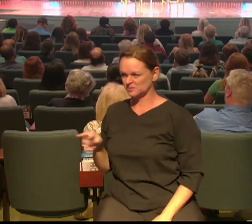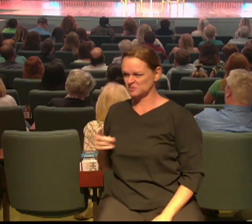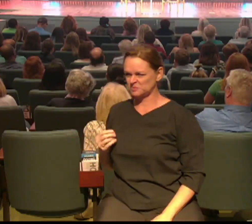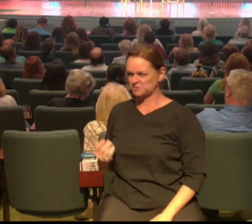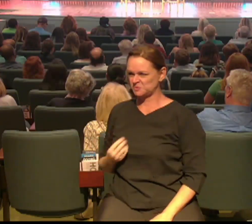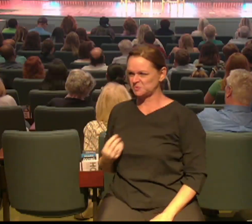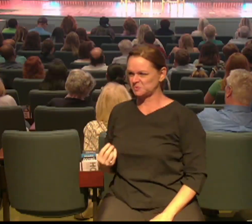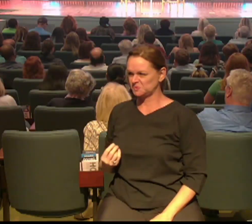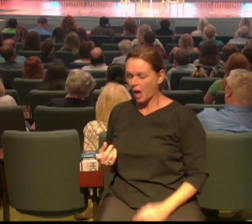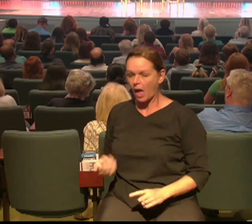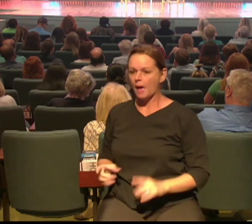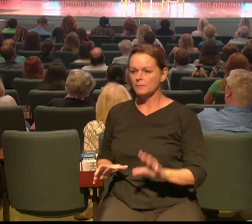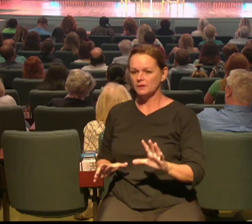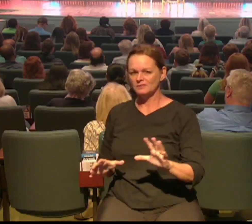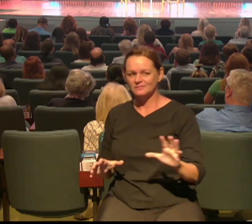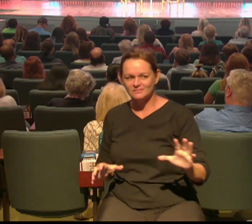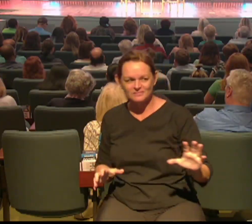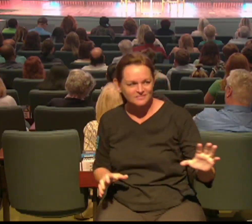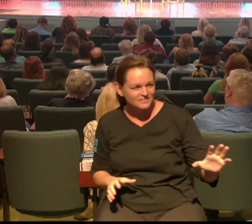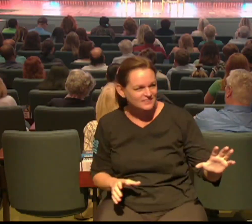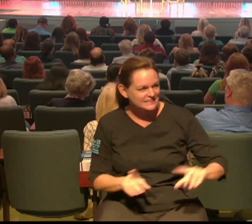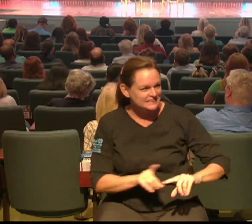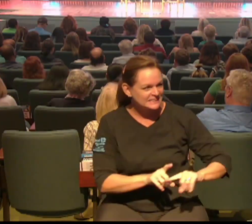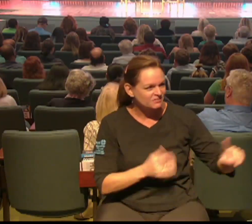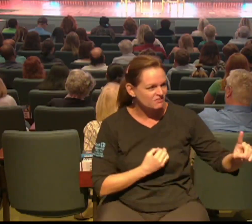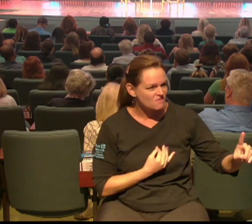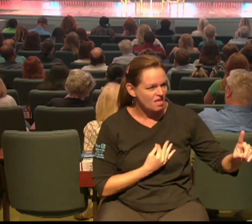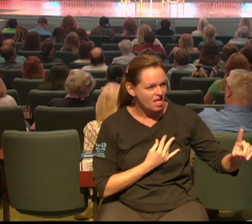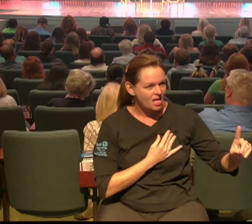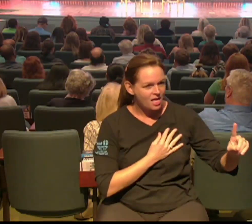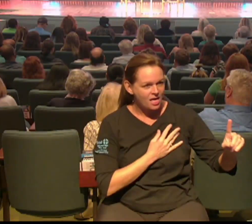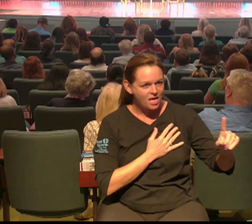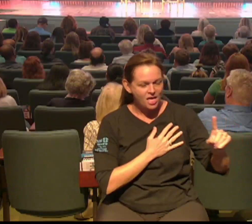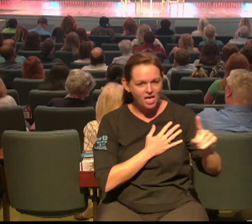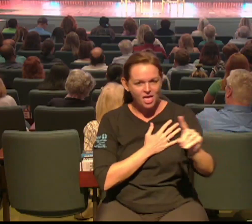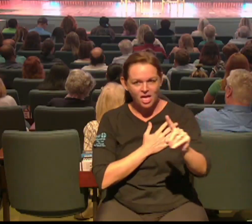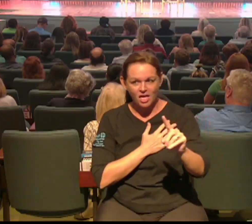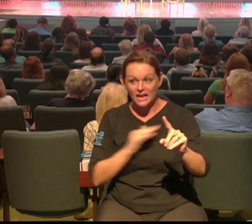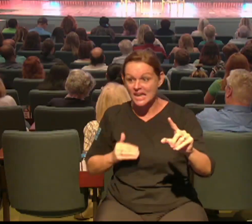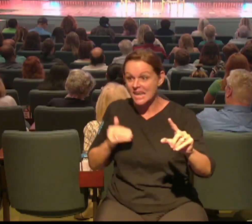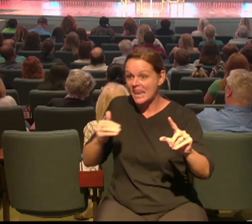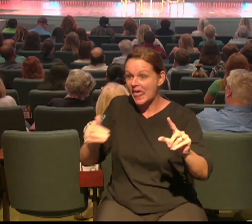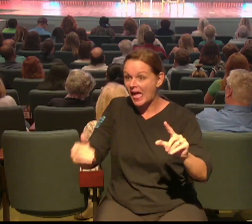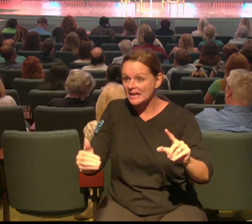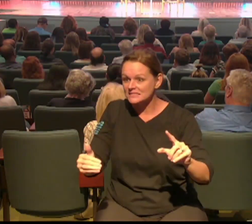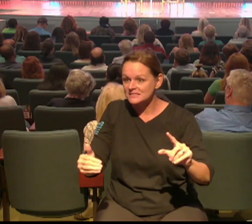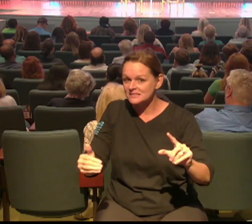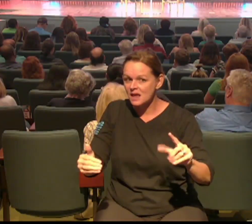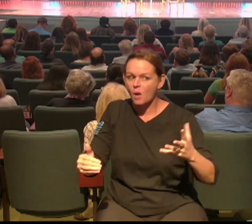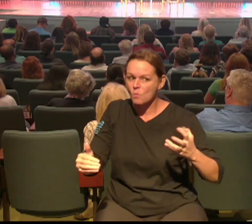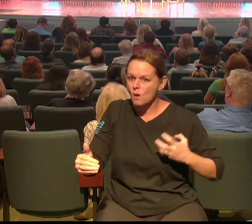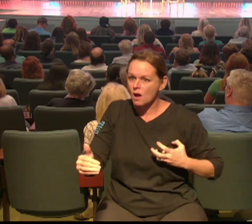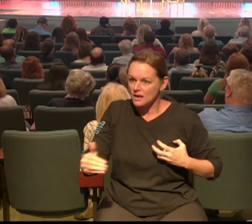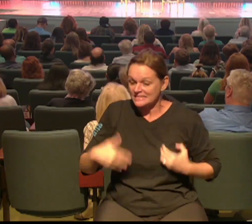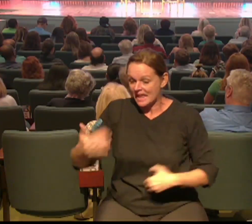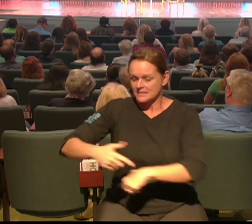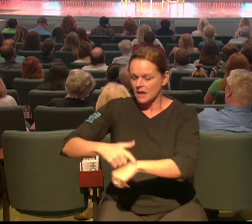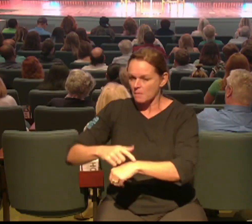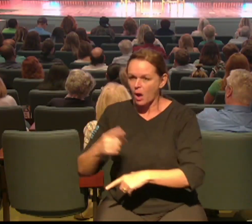that these people had something that I wanted. The next time I went I heard a message that Jesus had a purpose and a plan for my life and I raised my hand and